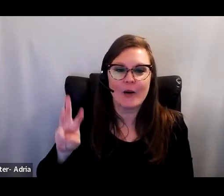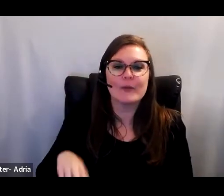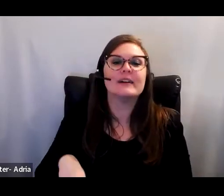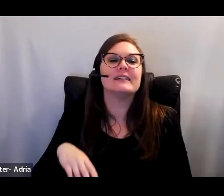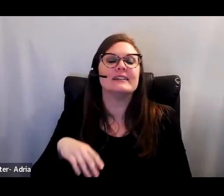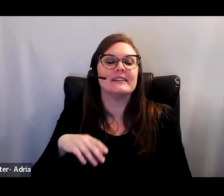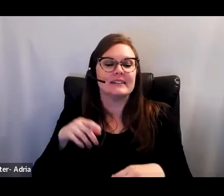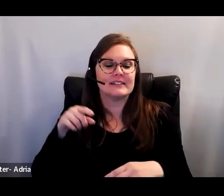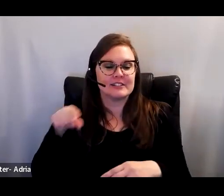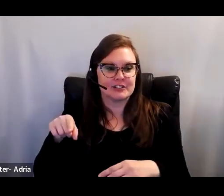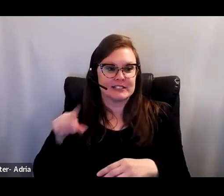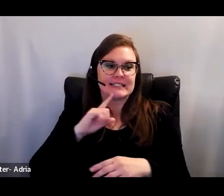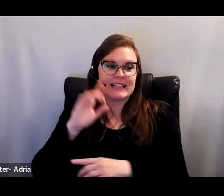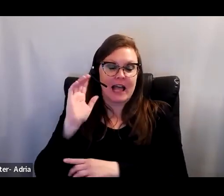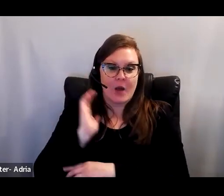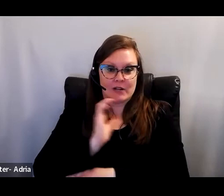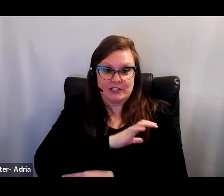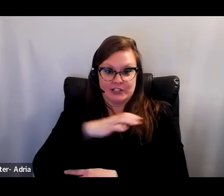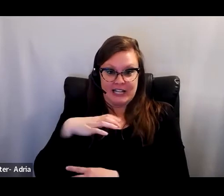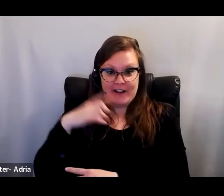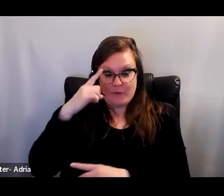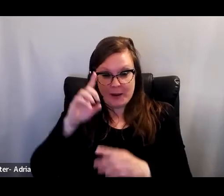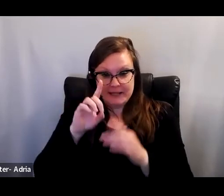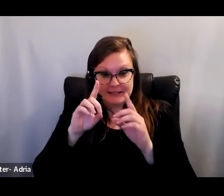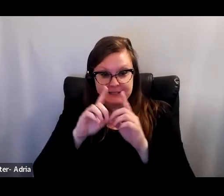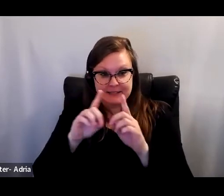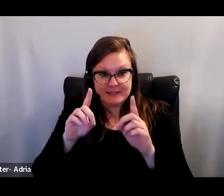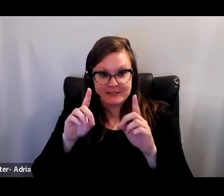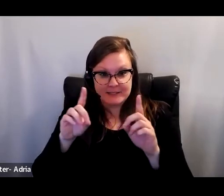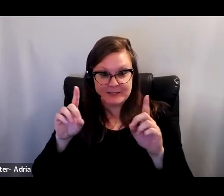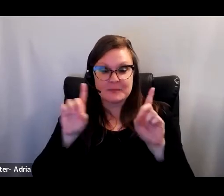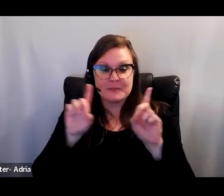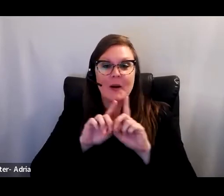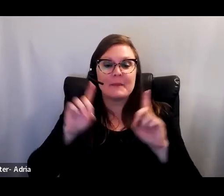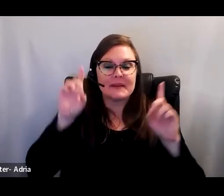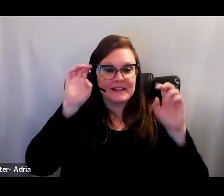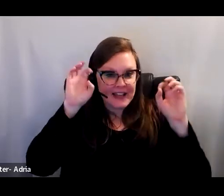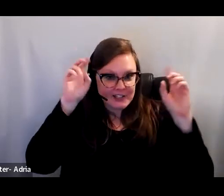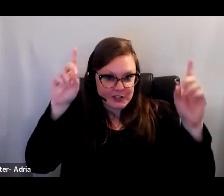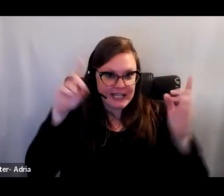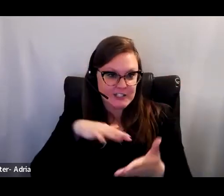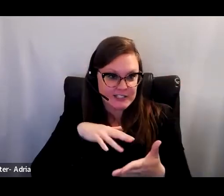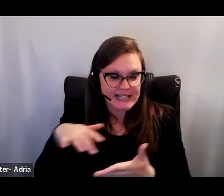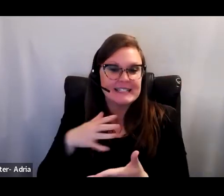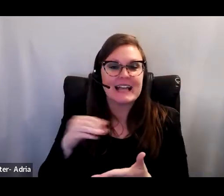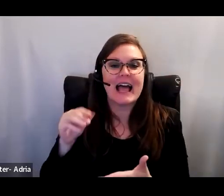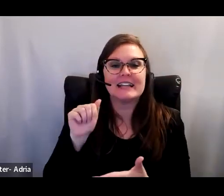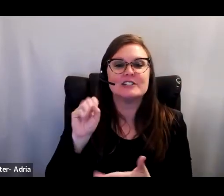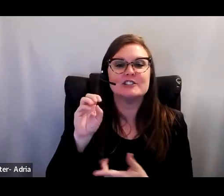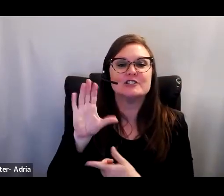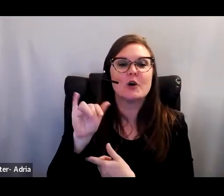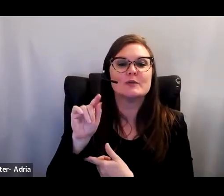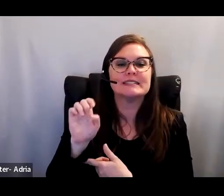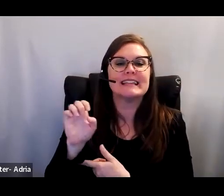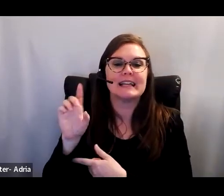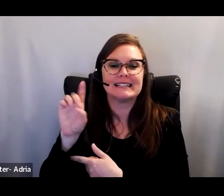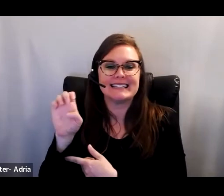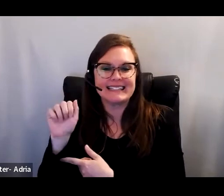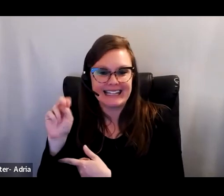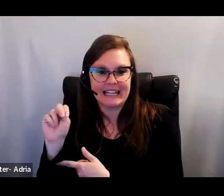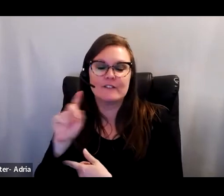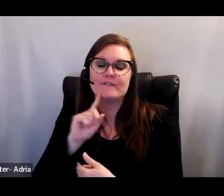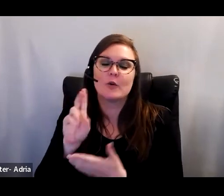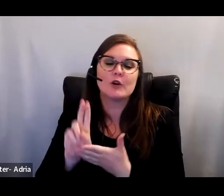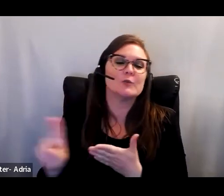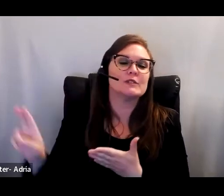Endowed Chair of the Department of Education Studies and Associate Dean of the Division of Social Sciences at the University of California, San